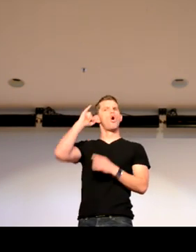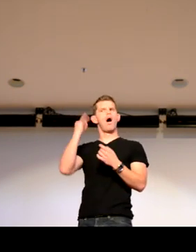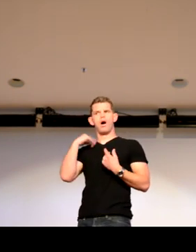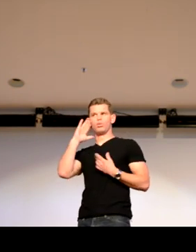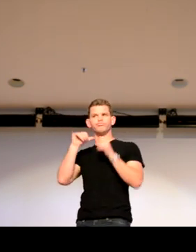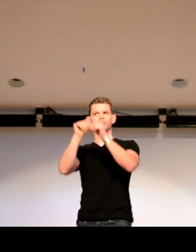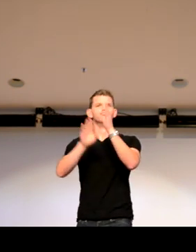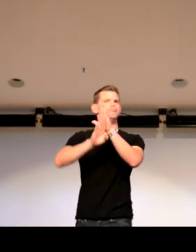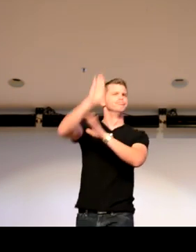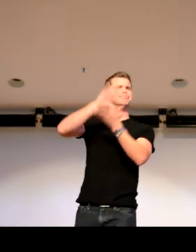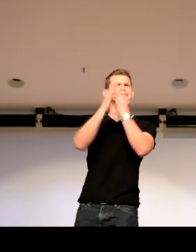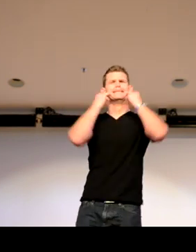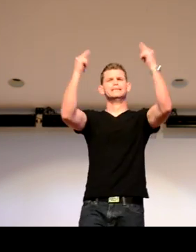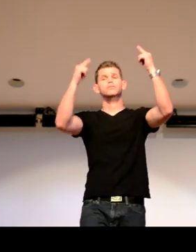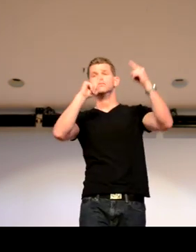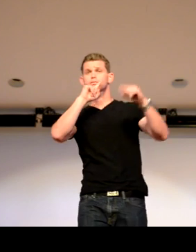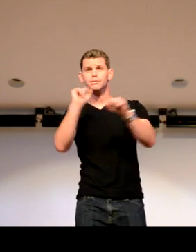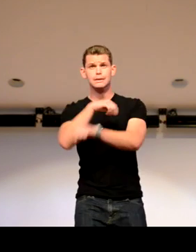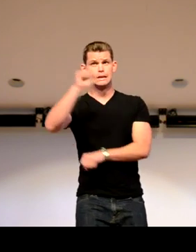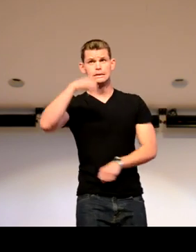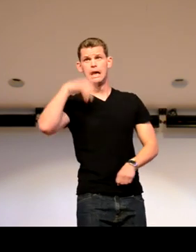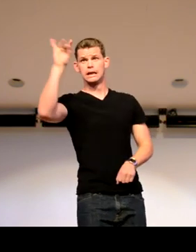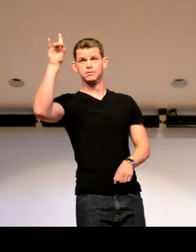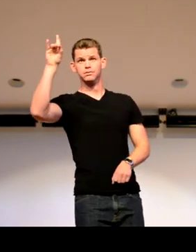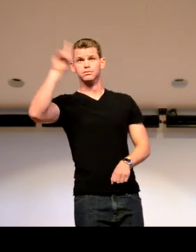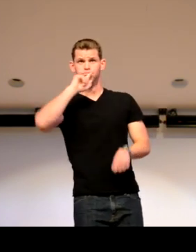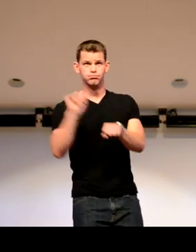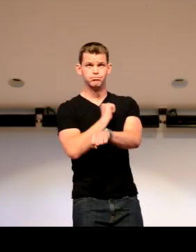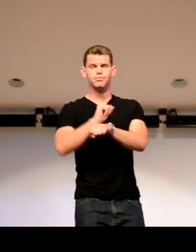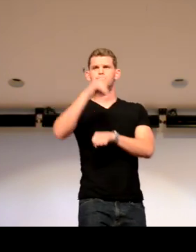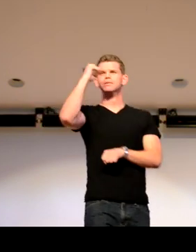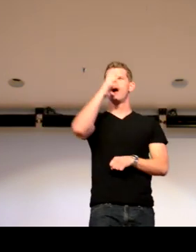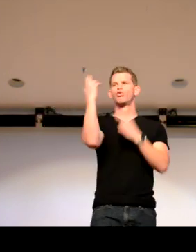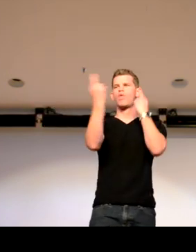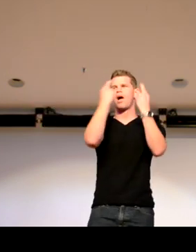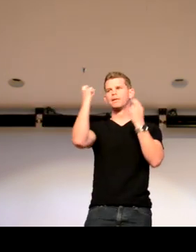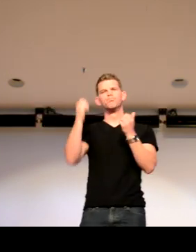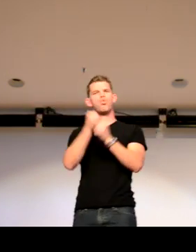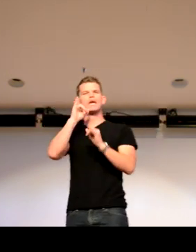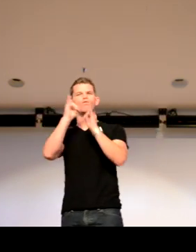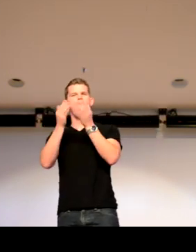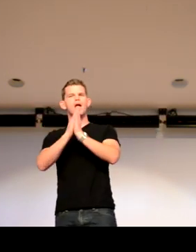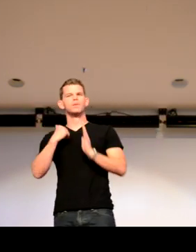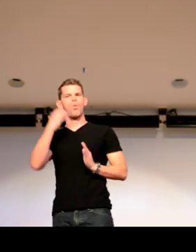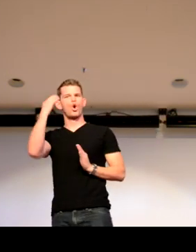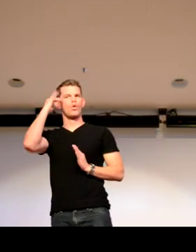My mom never really thought that I would be successful. And I, of course I am. But I think,